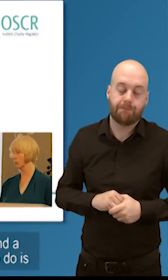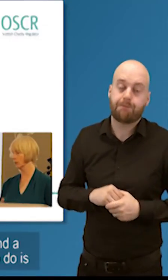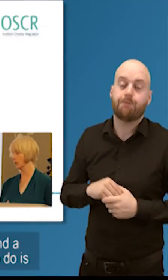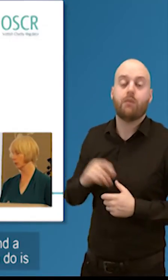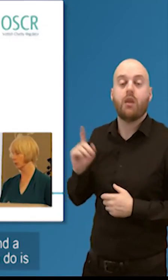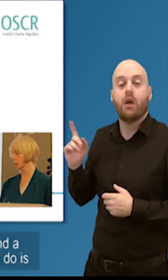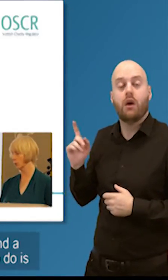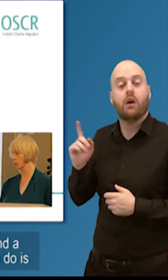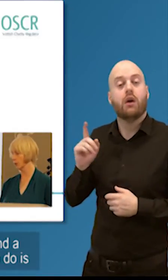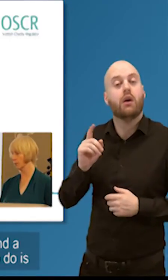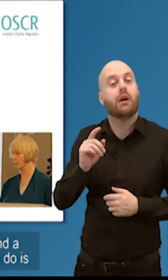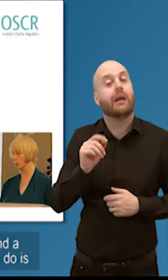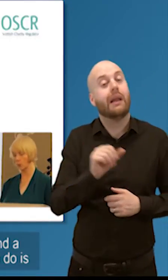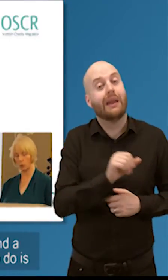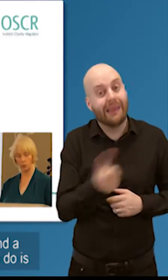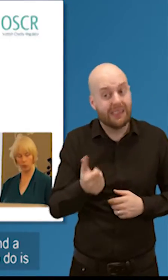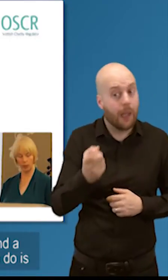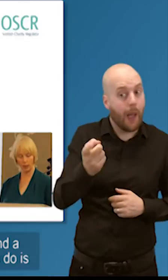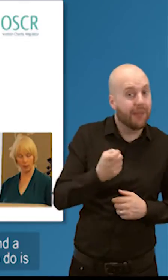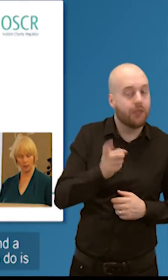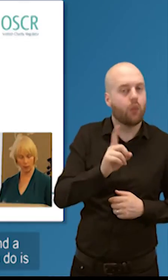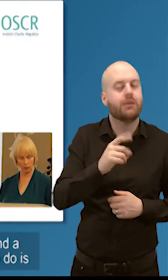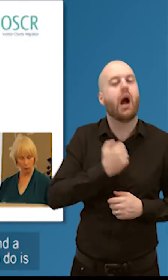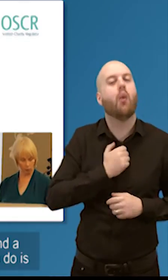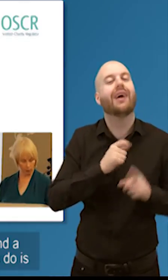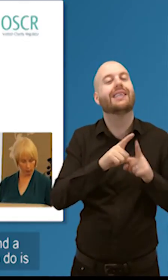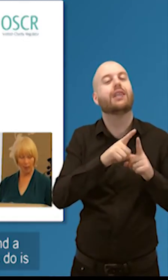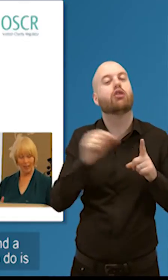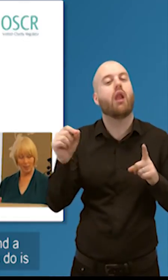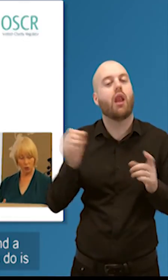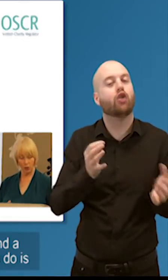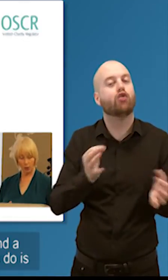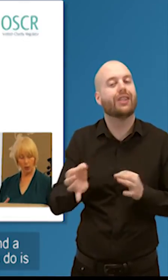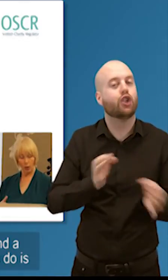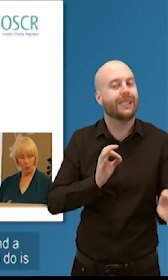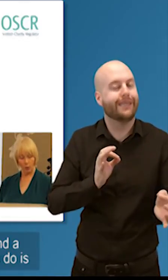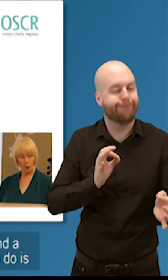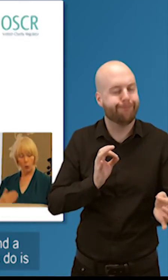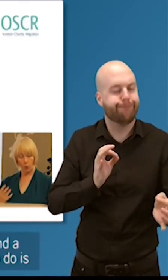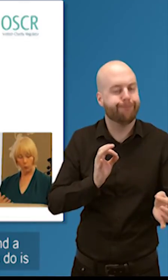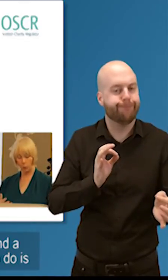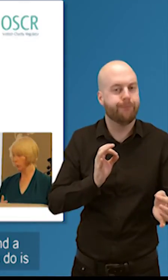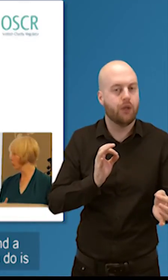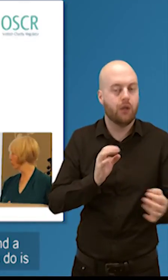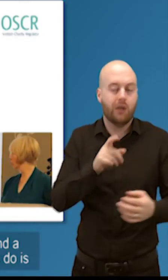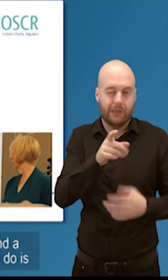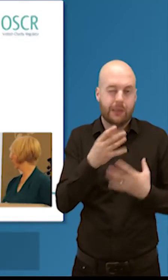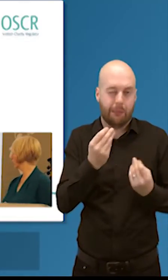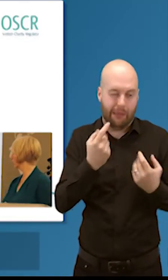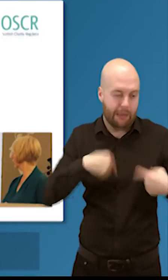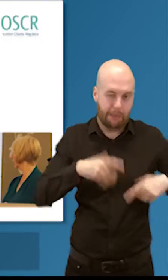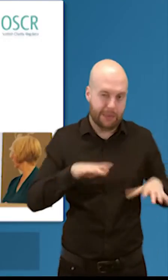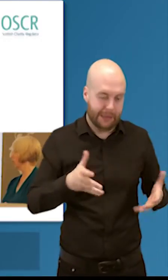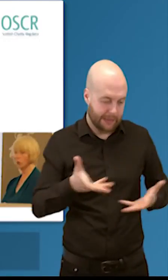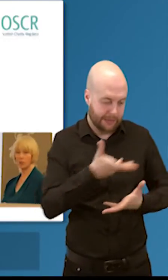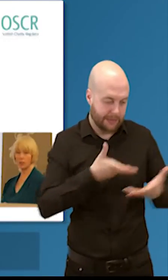and with with with with charities and a digital framework is changing but what we want to do is to